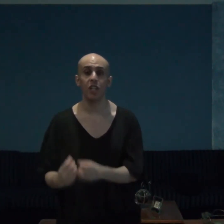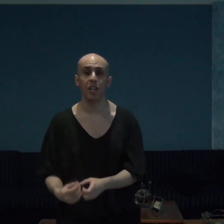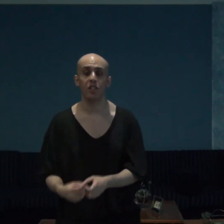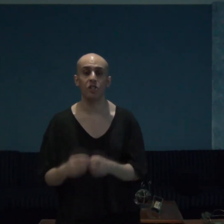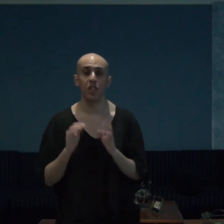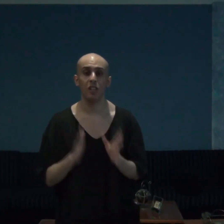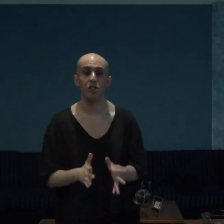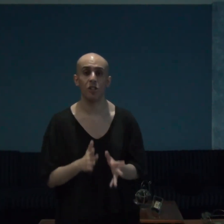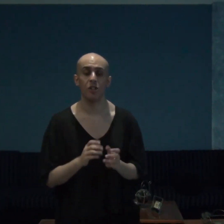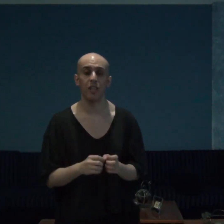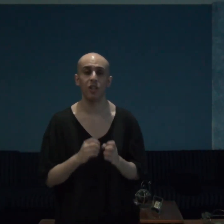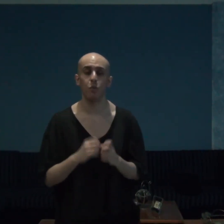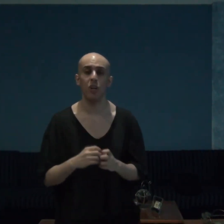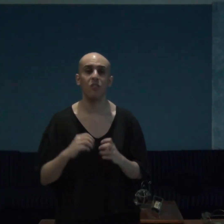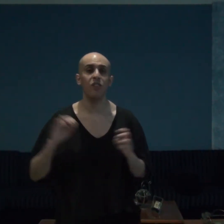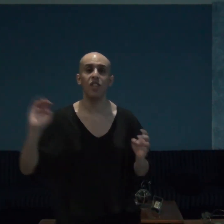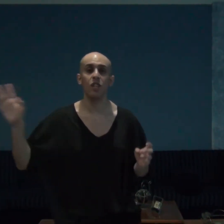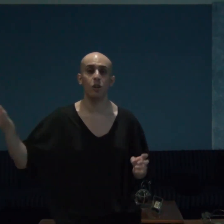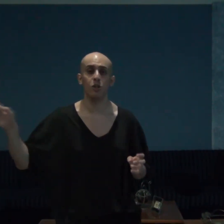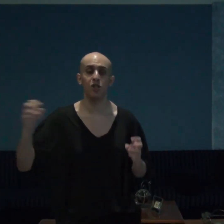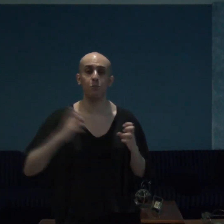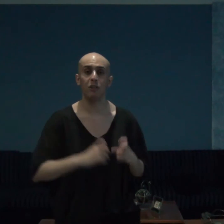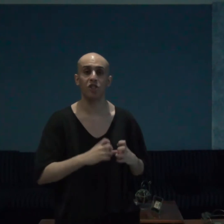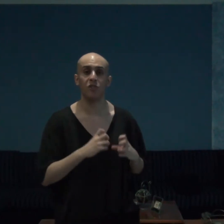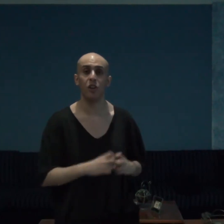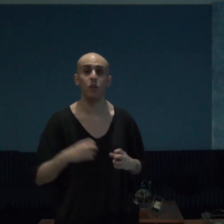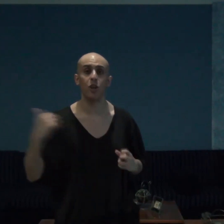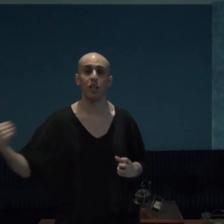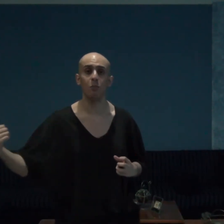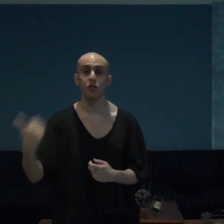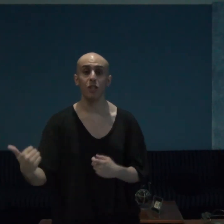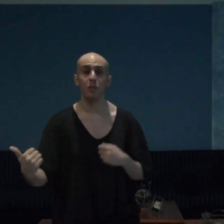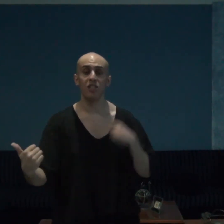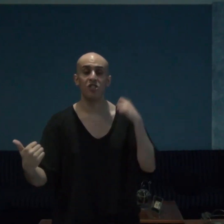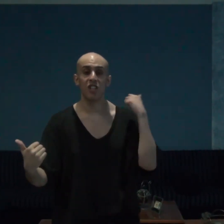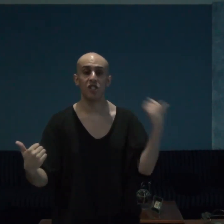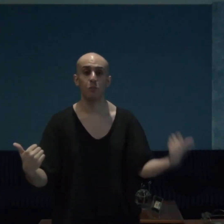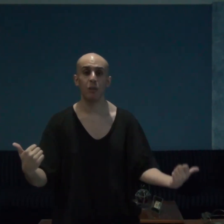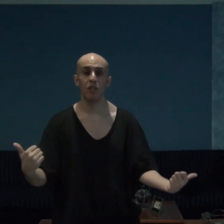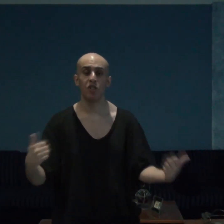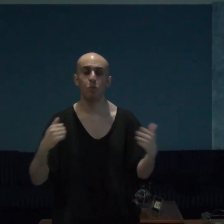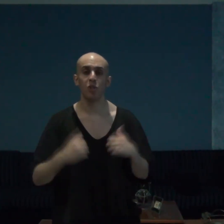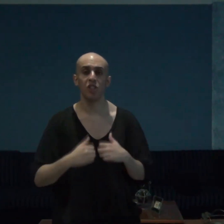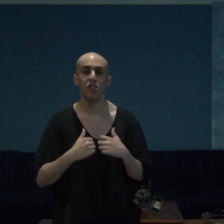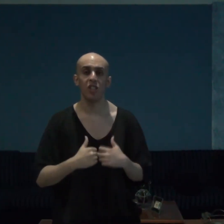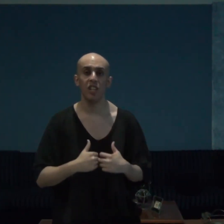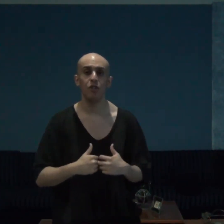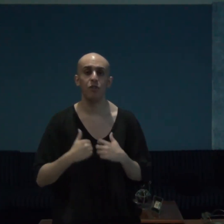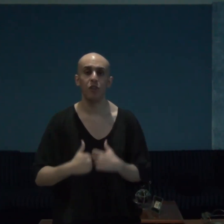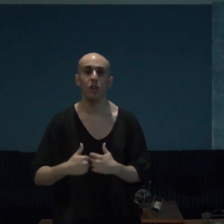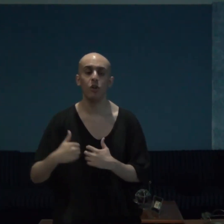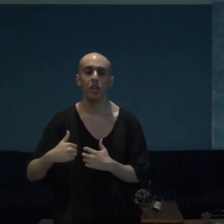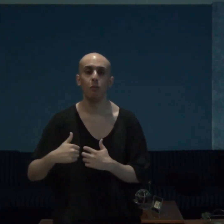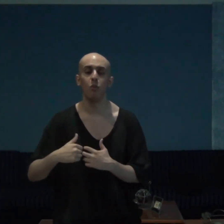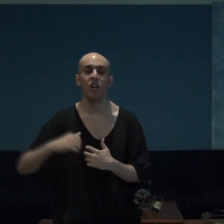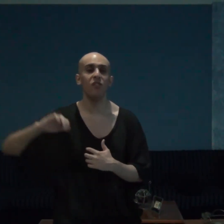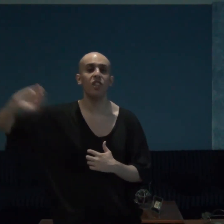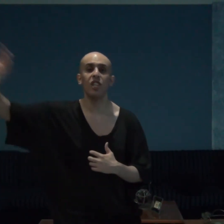gals tells her that wherever he goes spirits follow him demons and spirits which intend to follow him wherever he